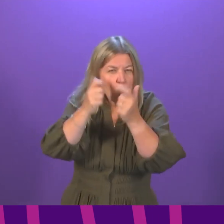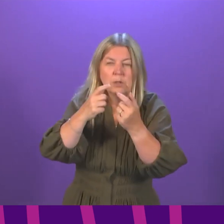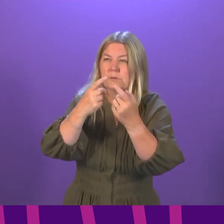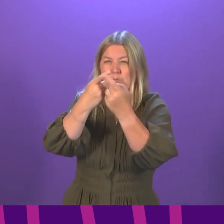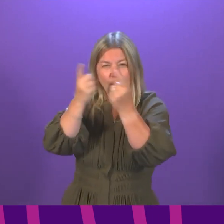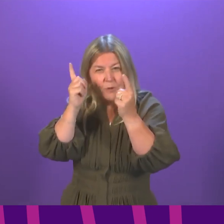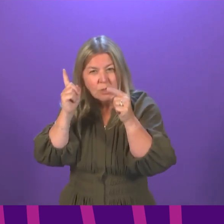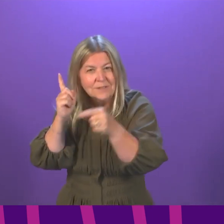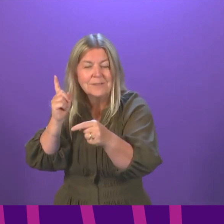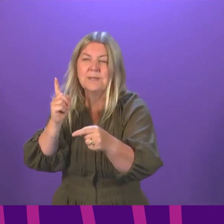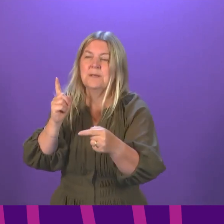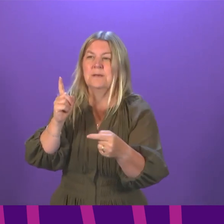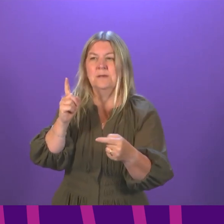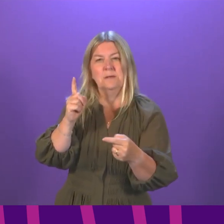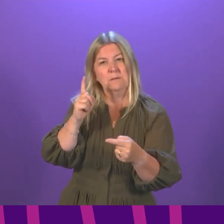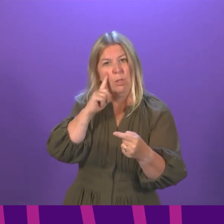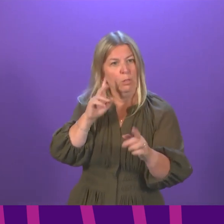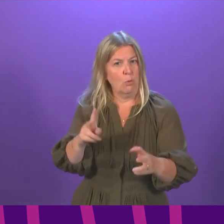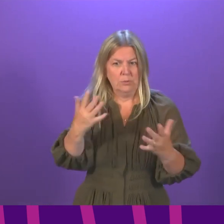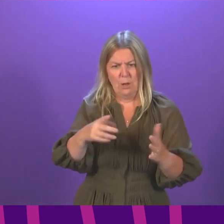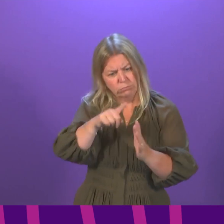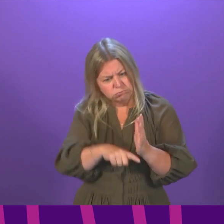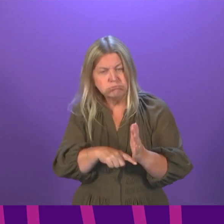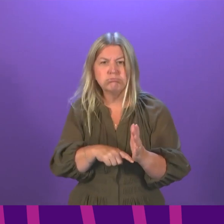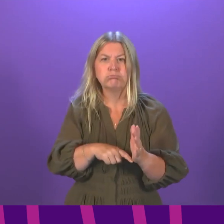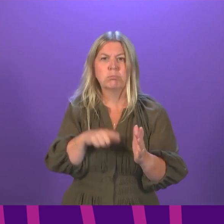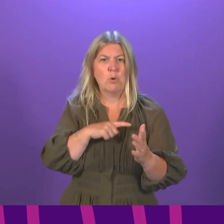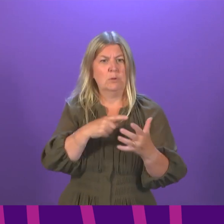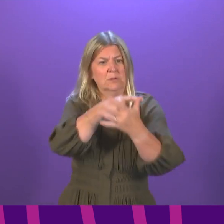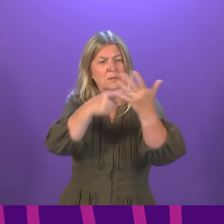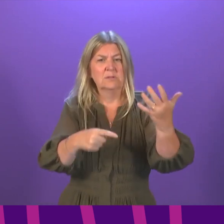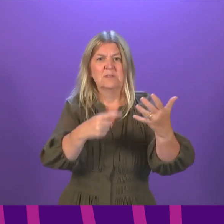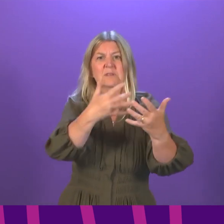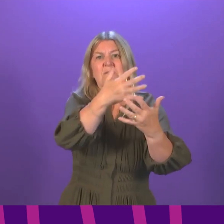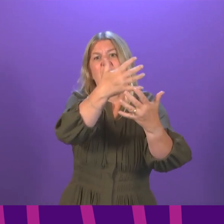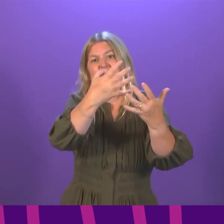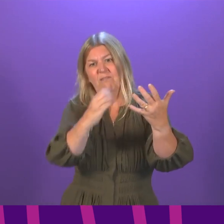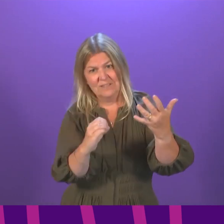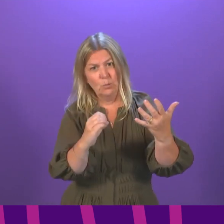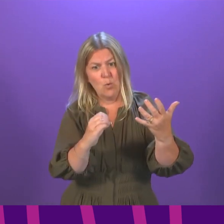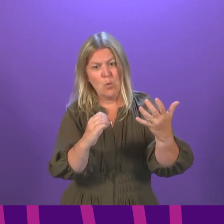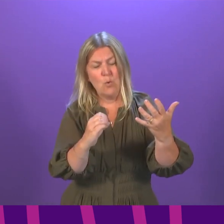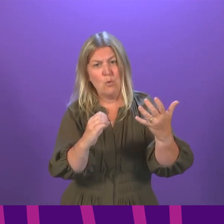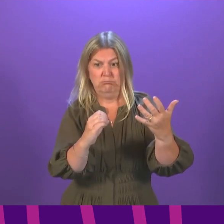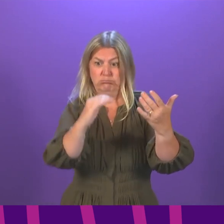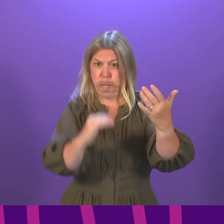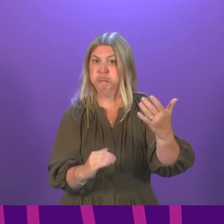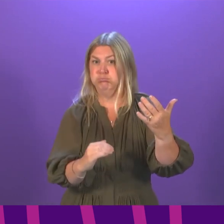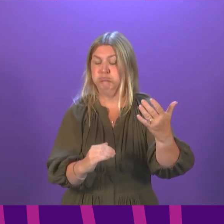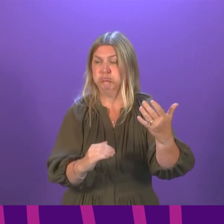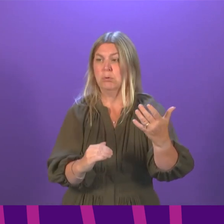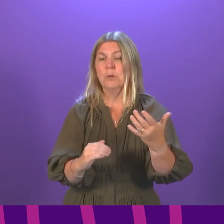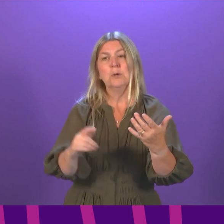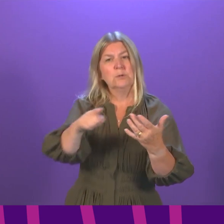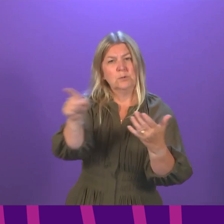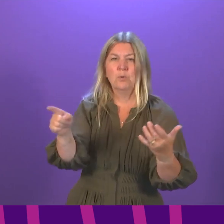the move beyond level zero and what that means in terms of legal requirements, but also what is a sensible and safe approach